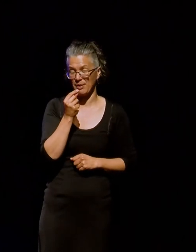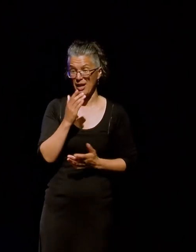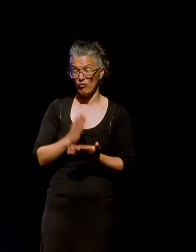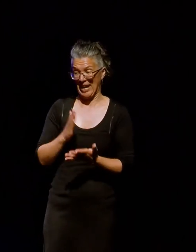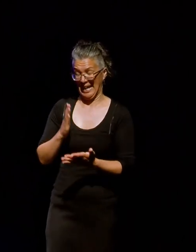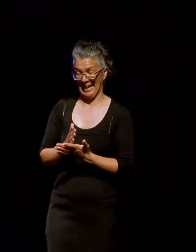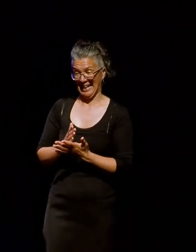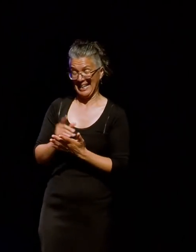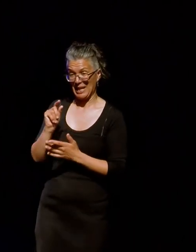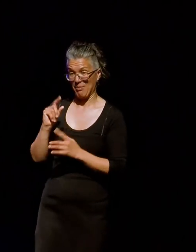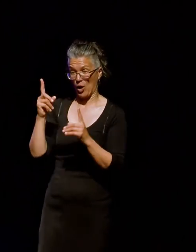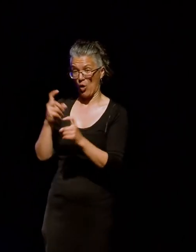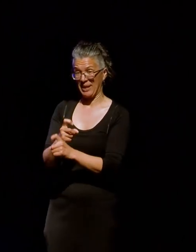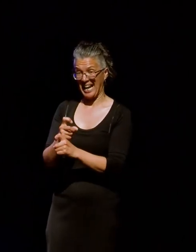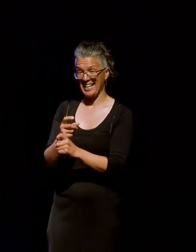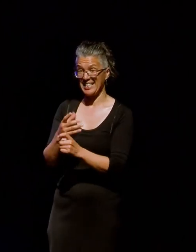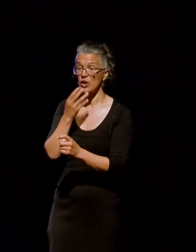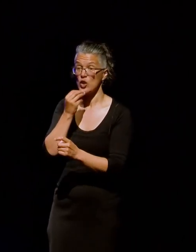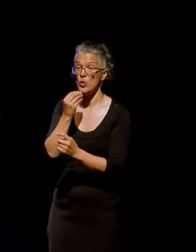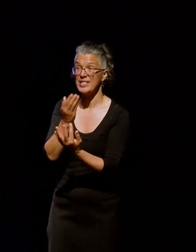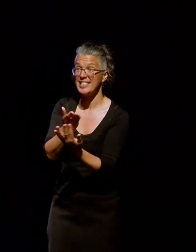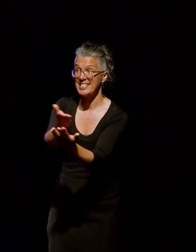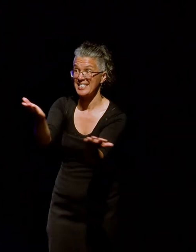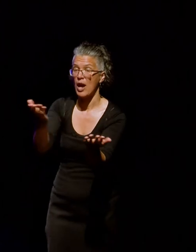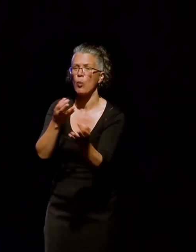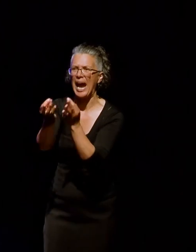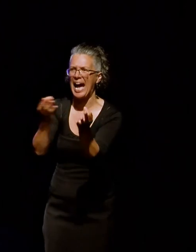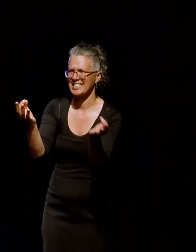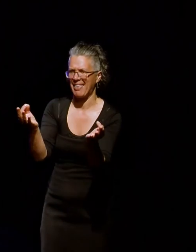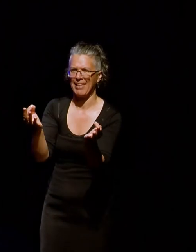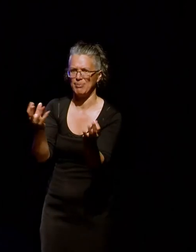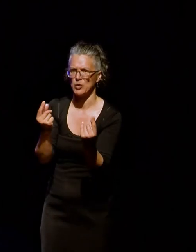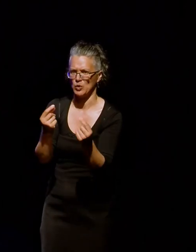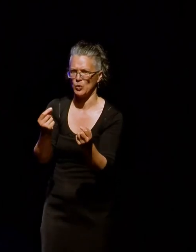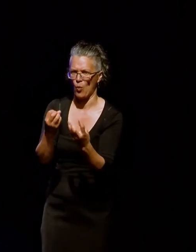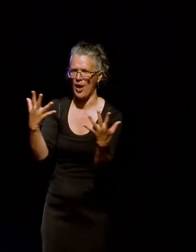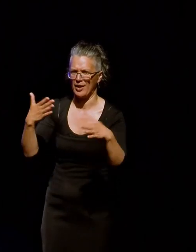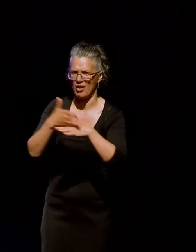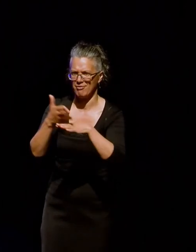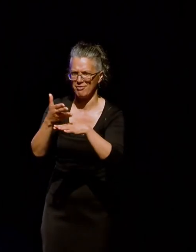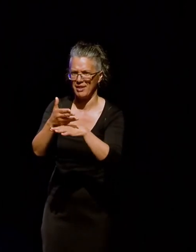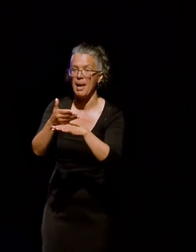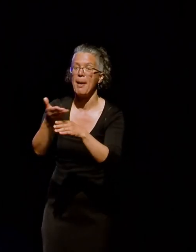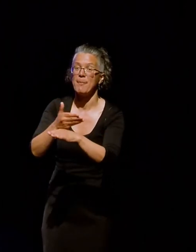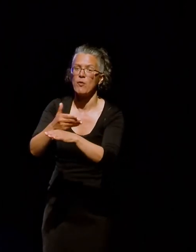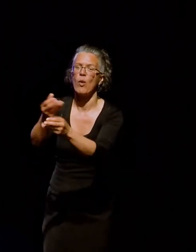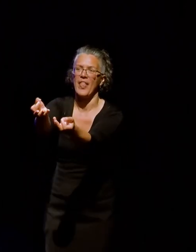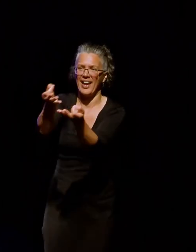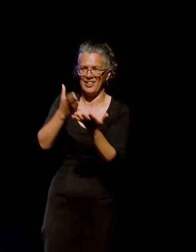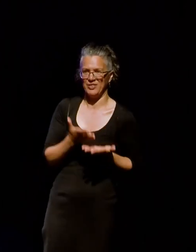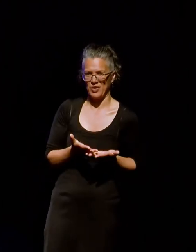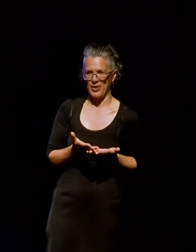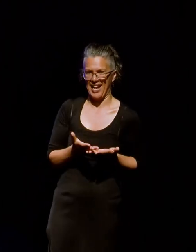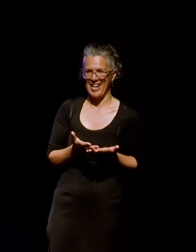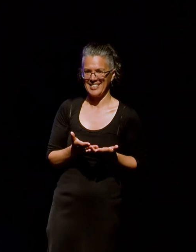bit more complicated. We're asking users to do quite a bit, but hopefully we've given them steps along the way. Um, and one of the